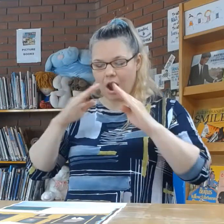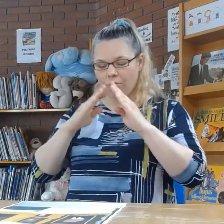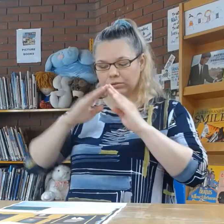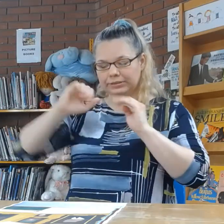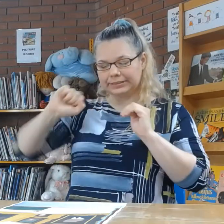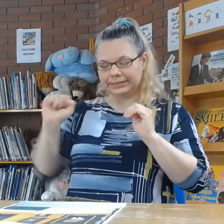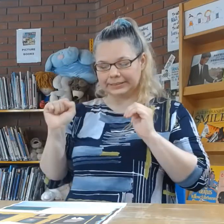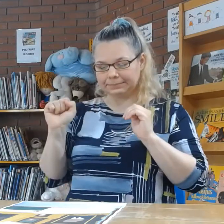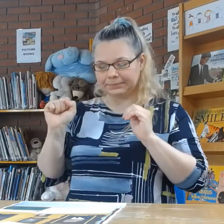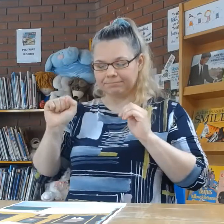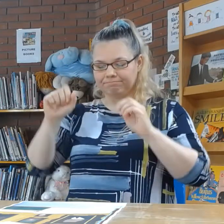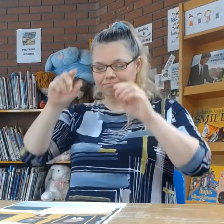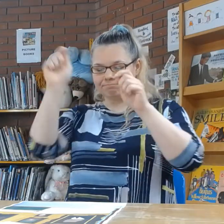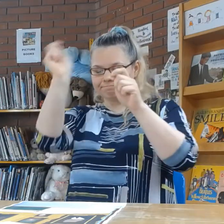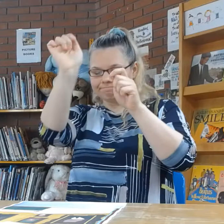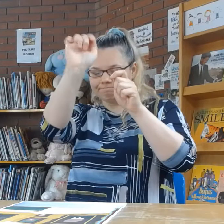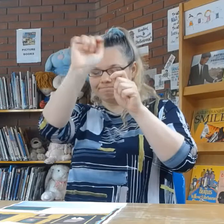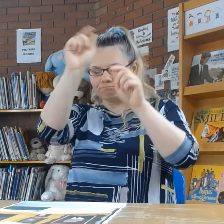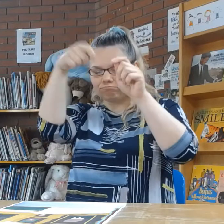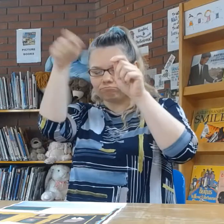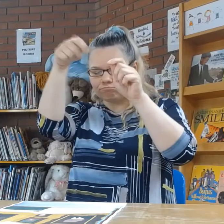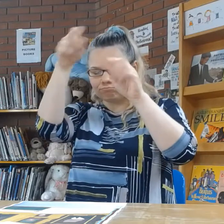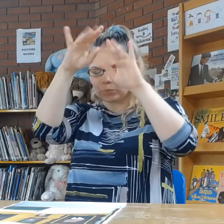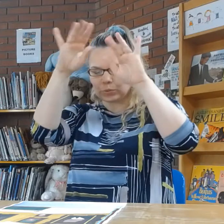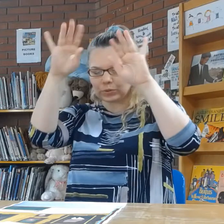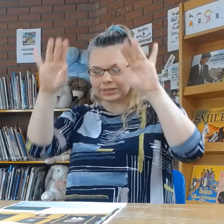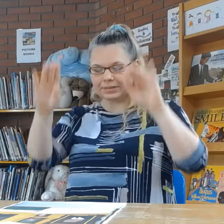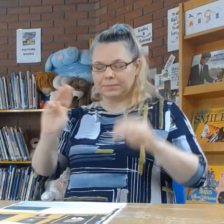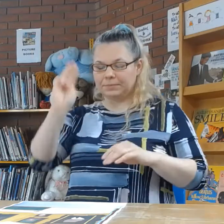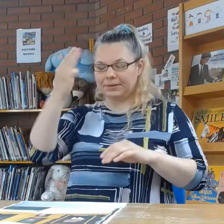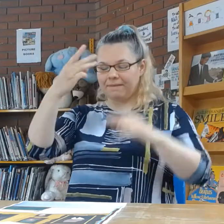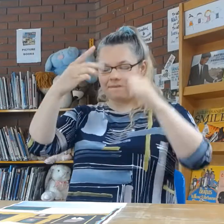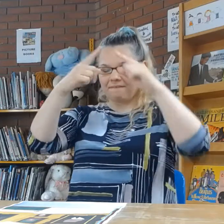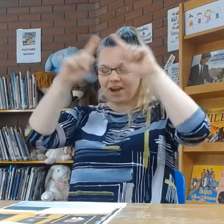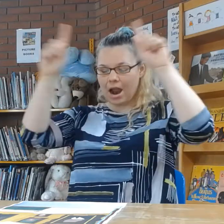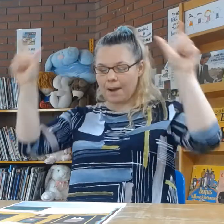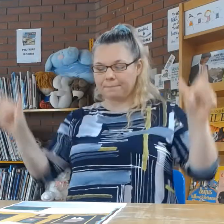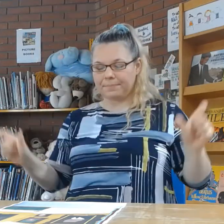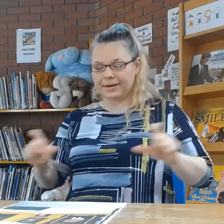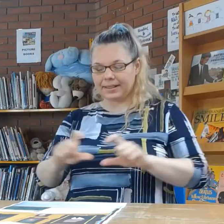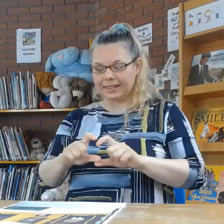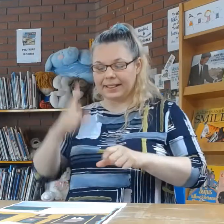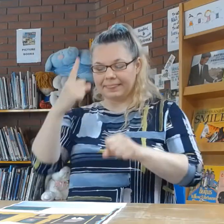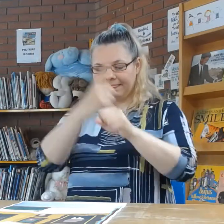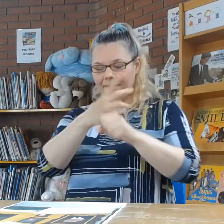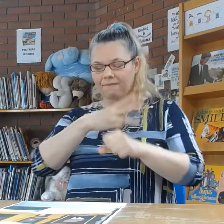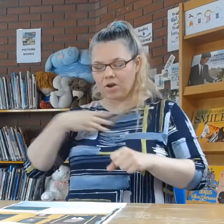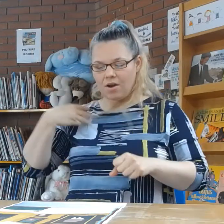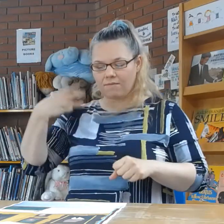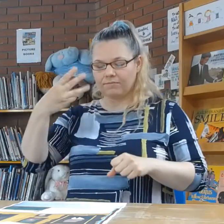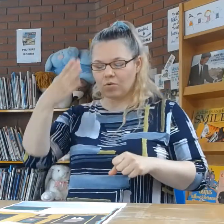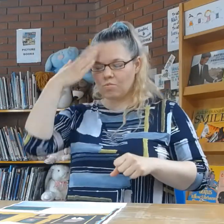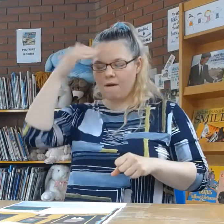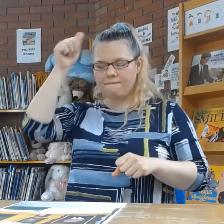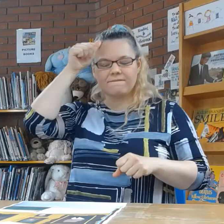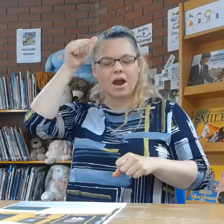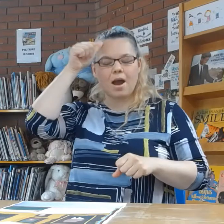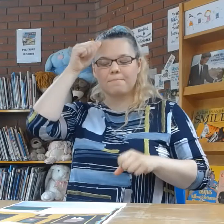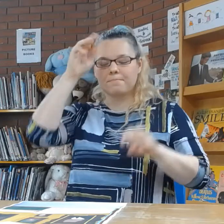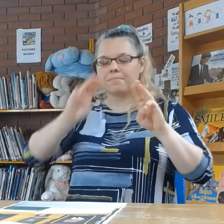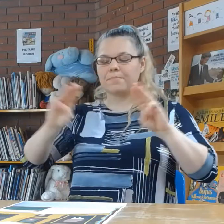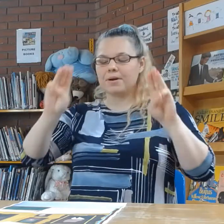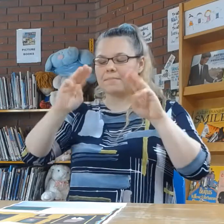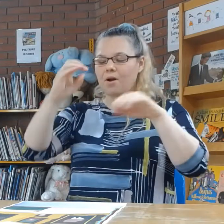dusted the picture frames. There were lots of famous people on the